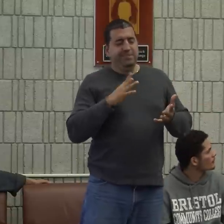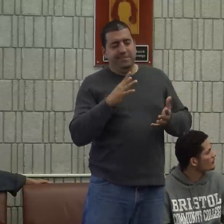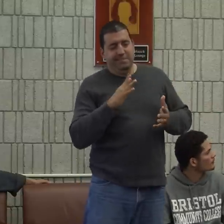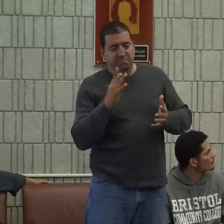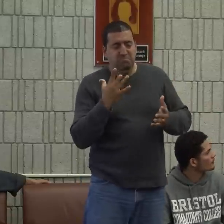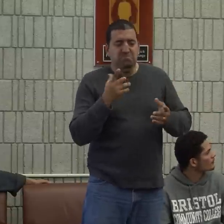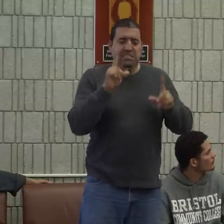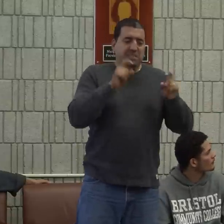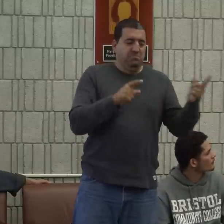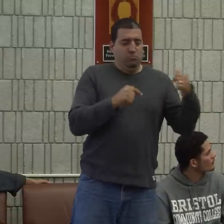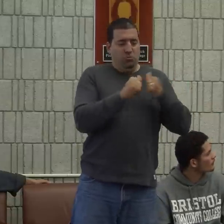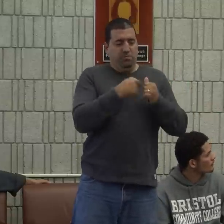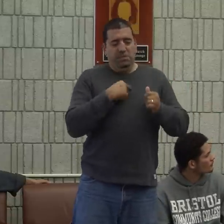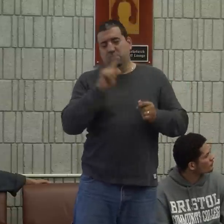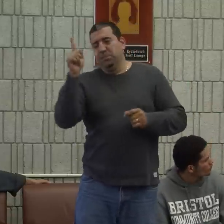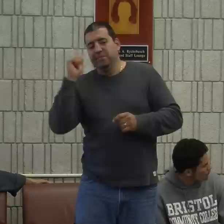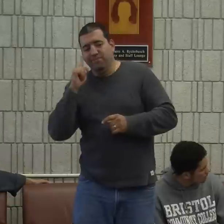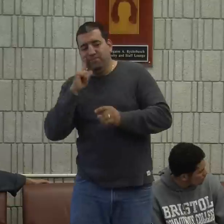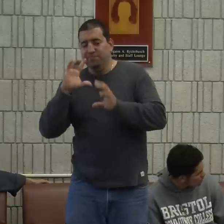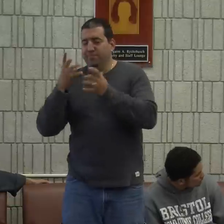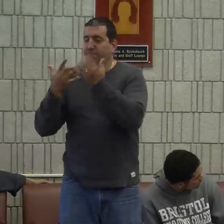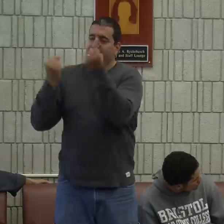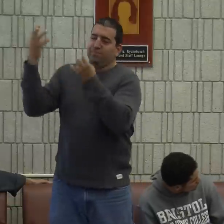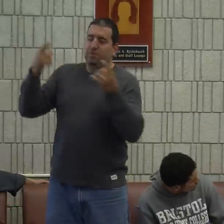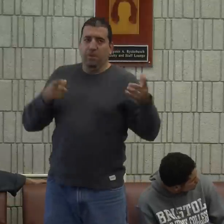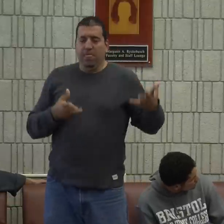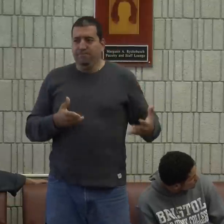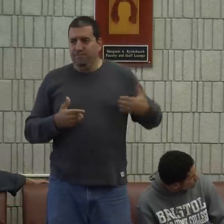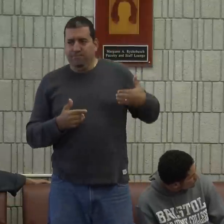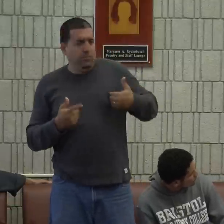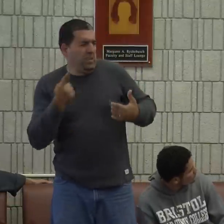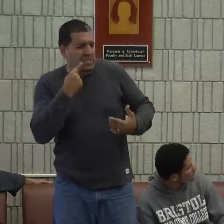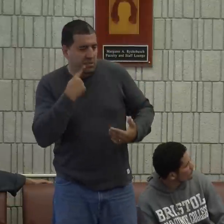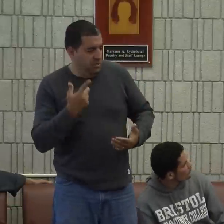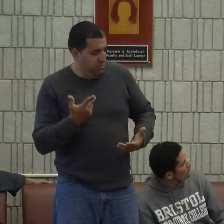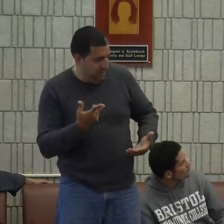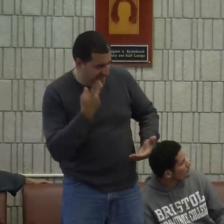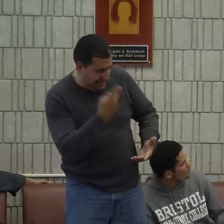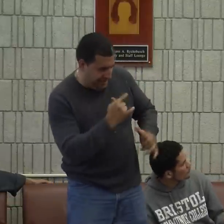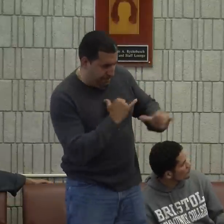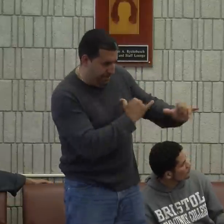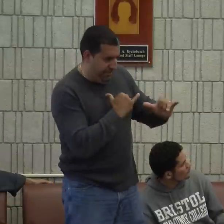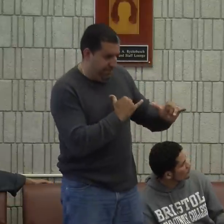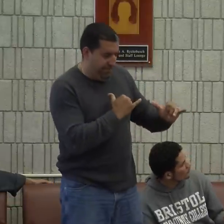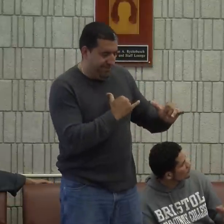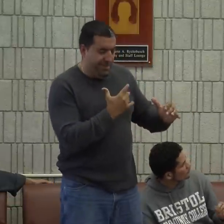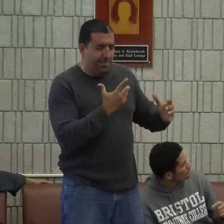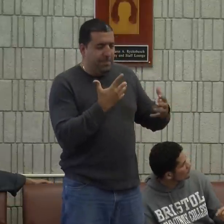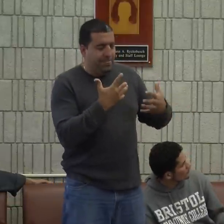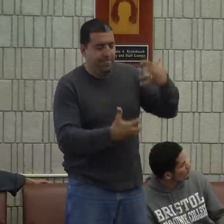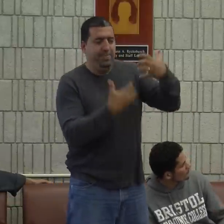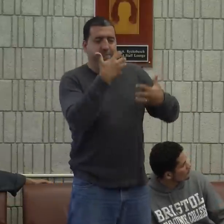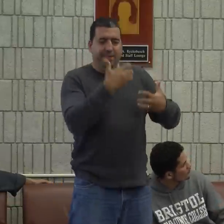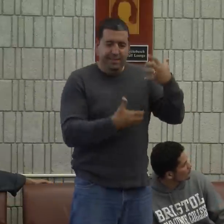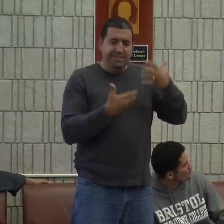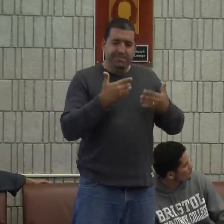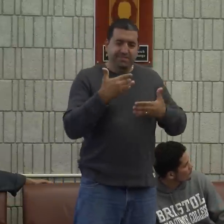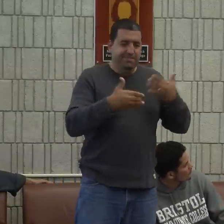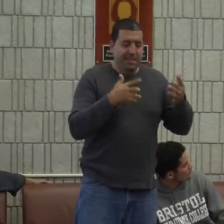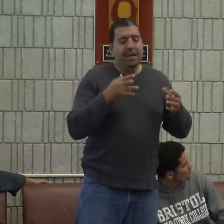over and over again. And so we went to a deaf event where I was signing and she said, oh, what are you saying? I said, well, see how it feels? And there was